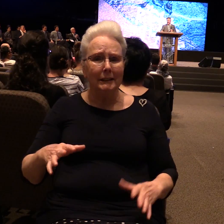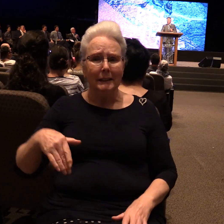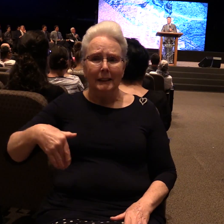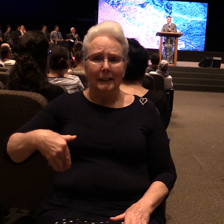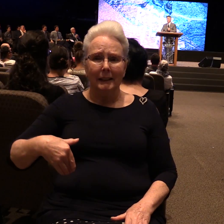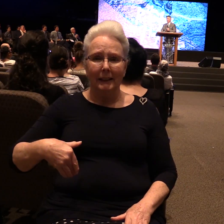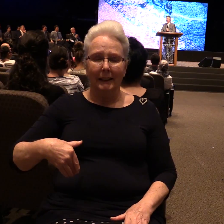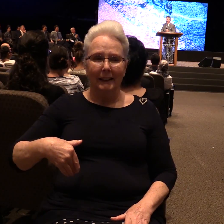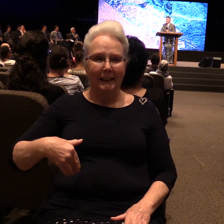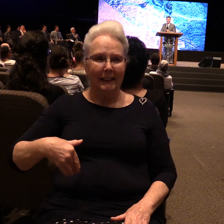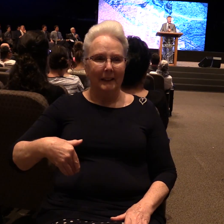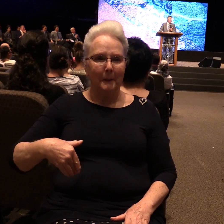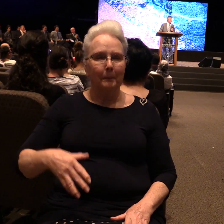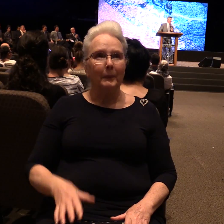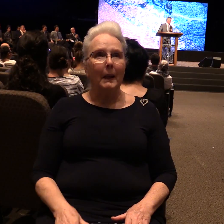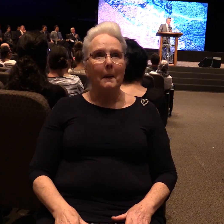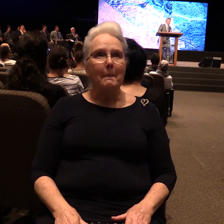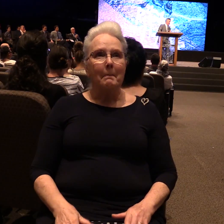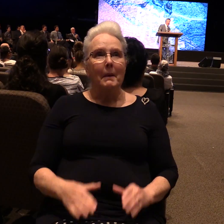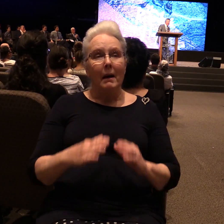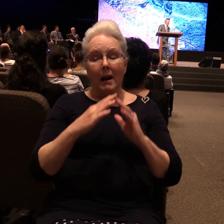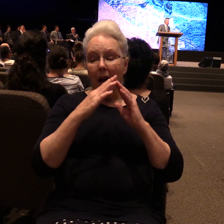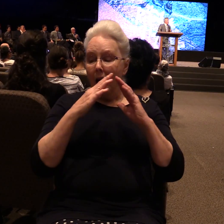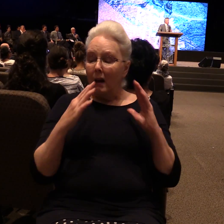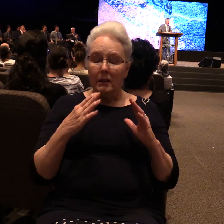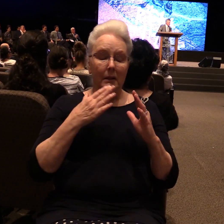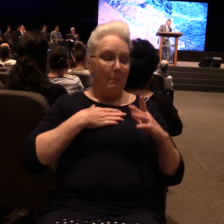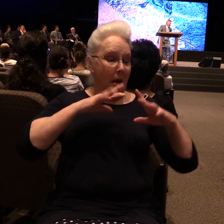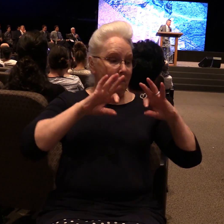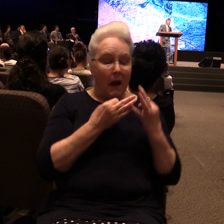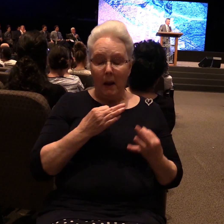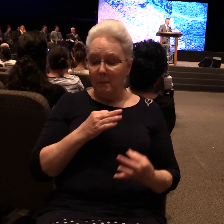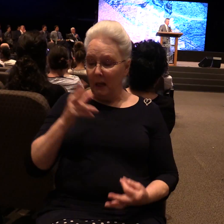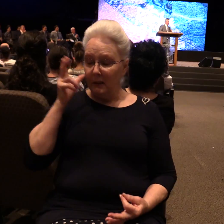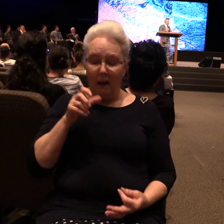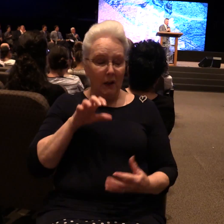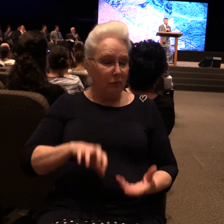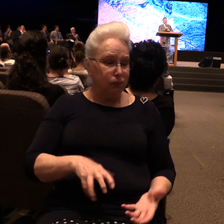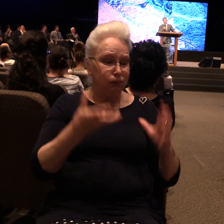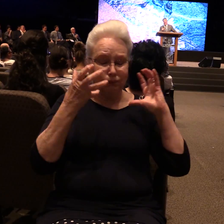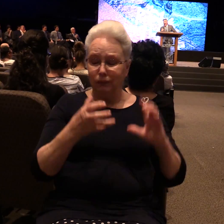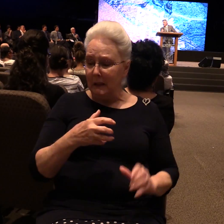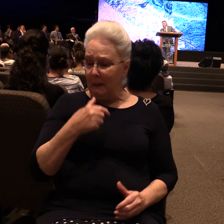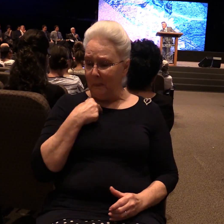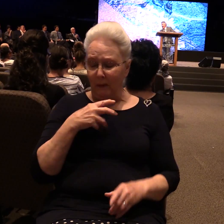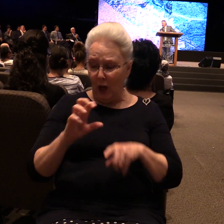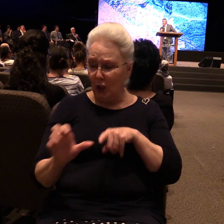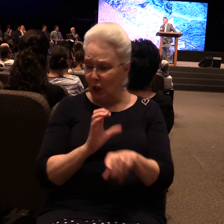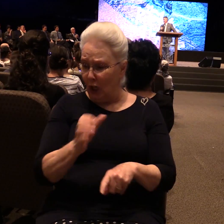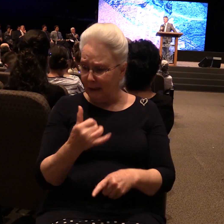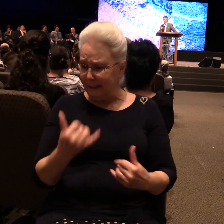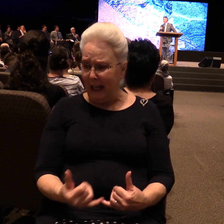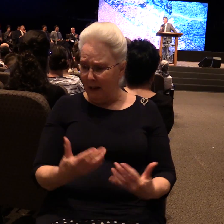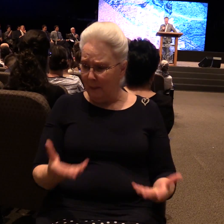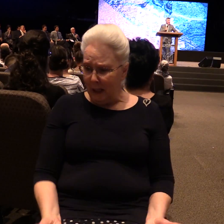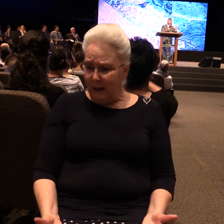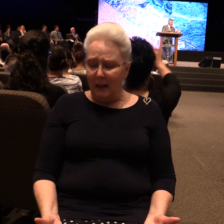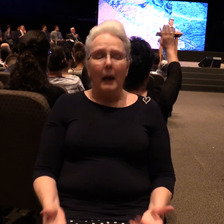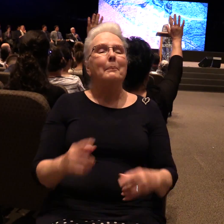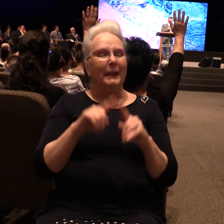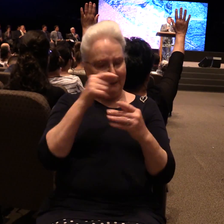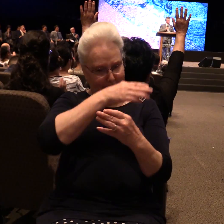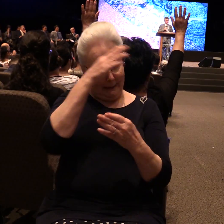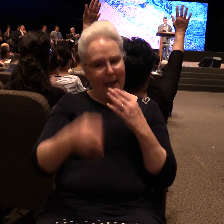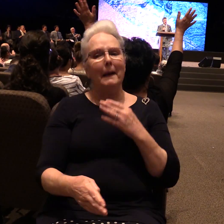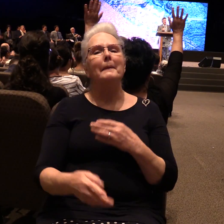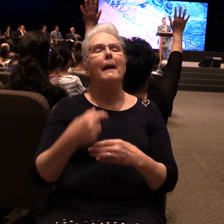Girl, you ruined my house. You messed up my family. You got me cast out under a curse. But I'm going to win in the end. Saying it's